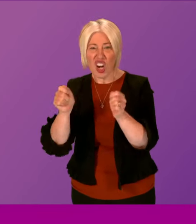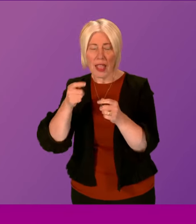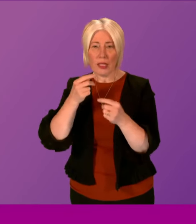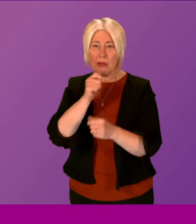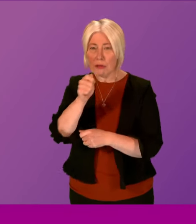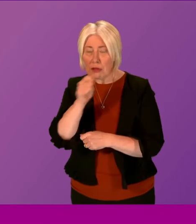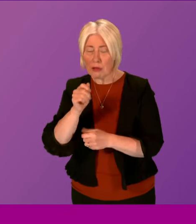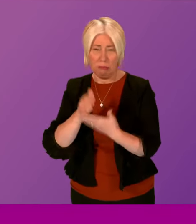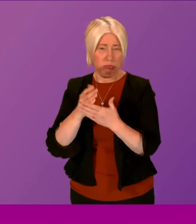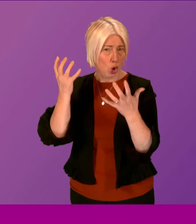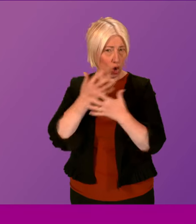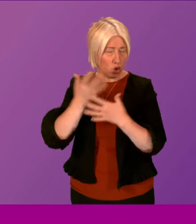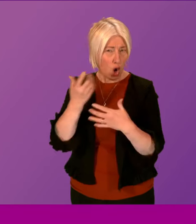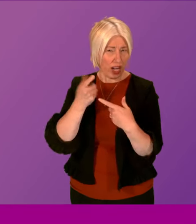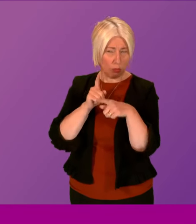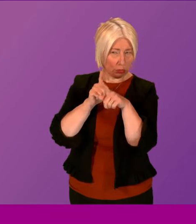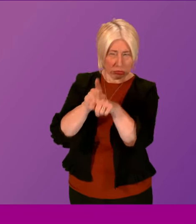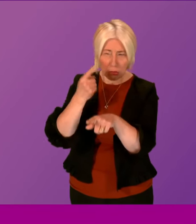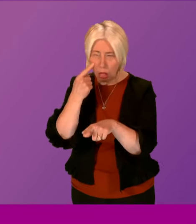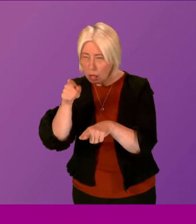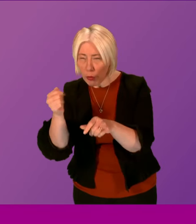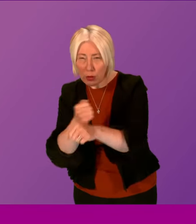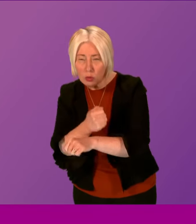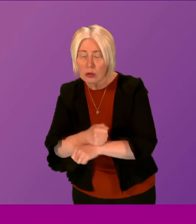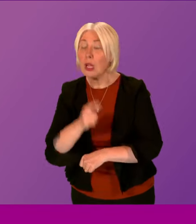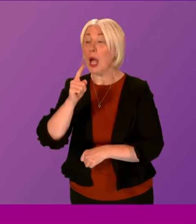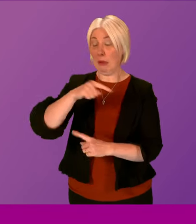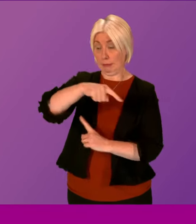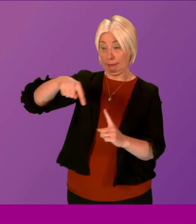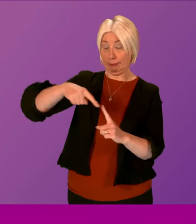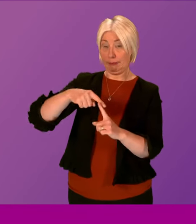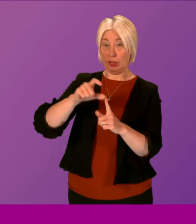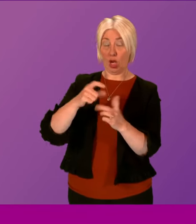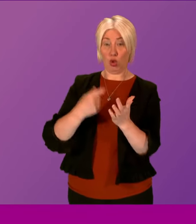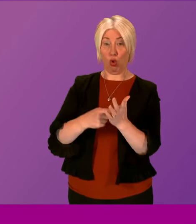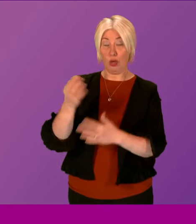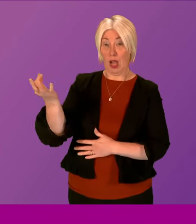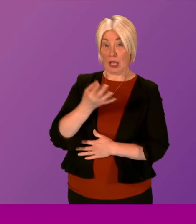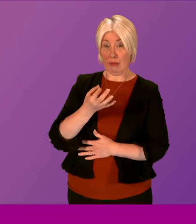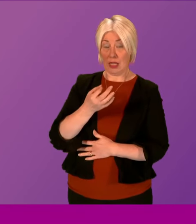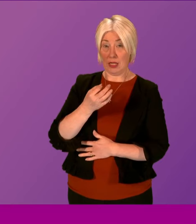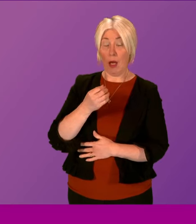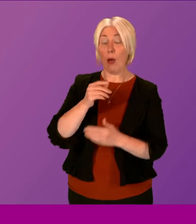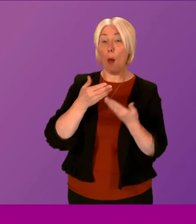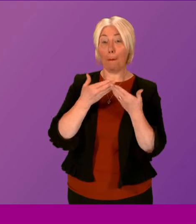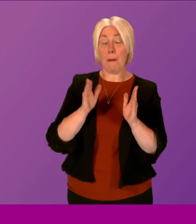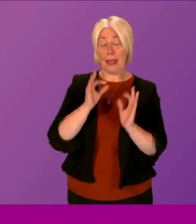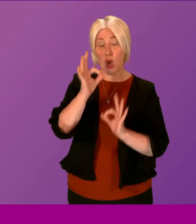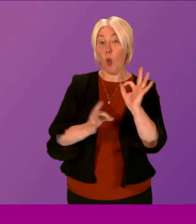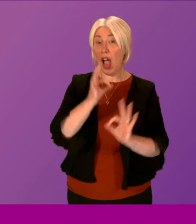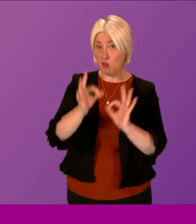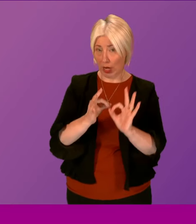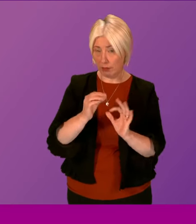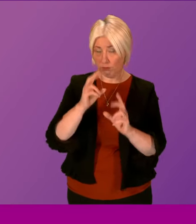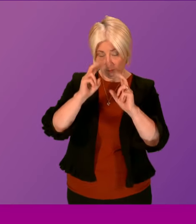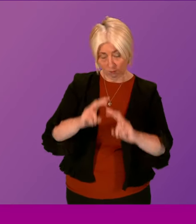concerning. I go back to the question that Douglas Ross has asked me from the very beginning about a public inquiry. I think if the